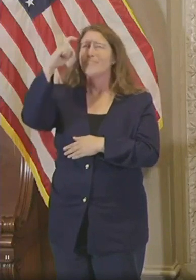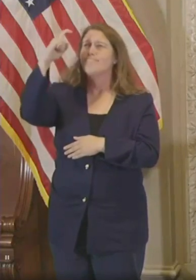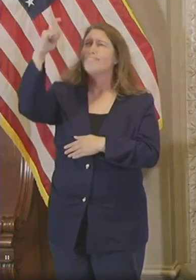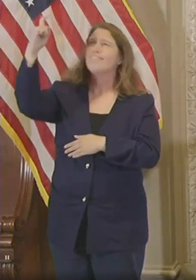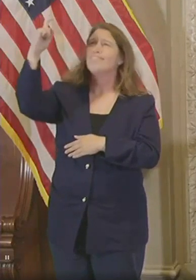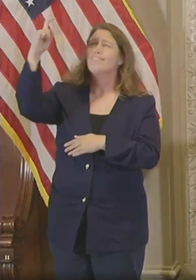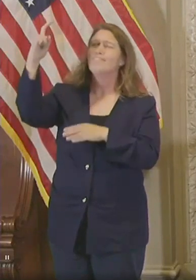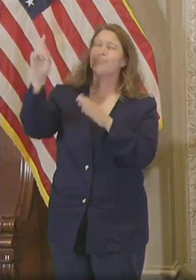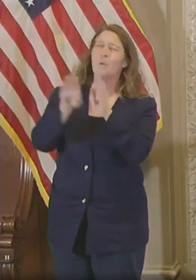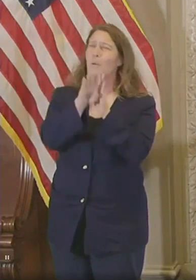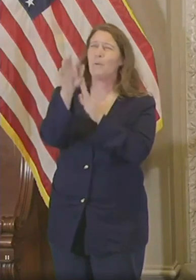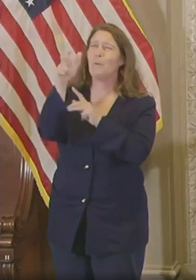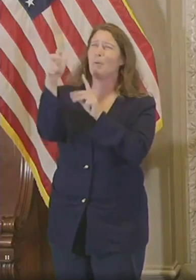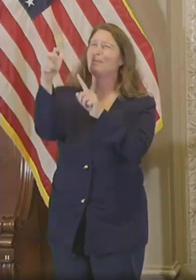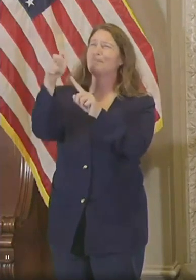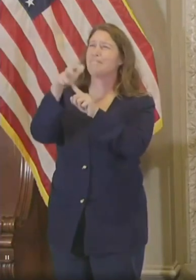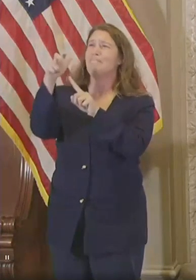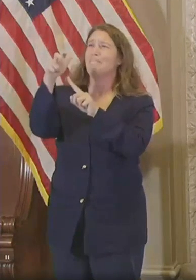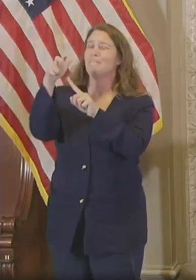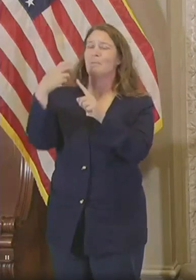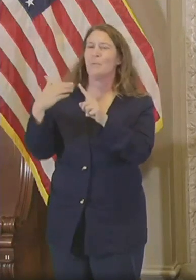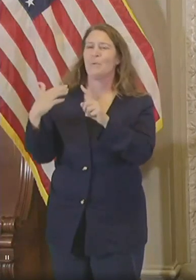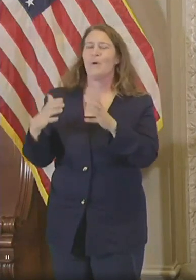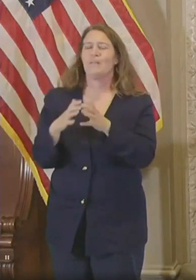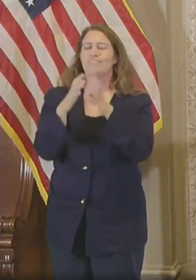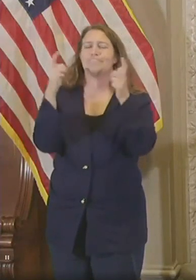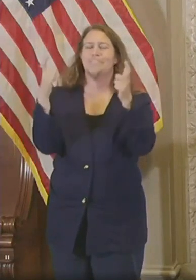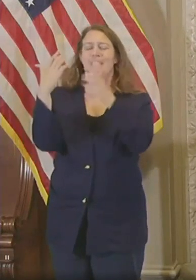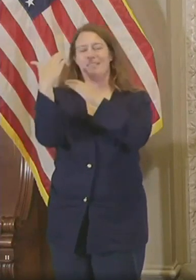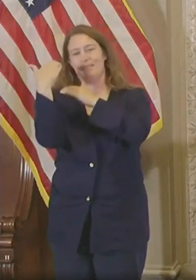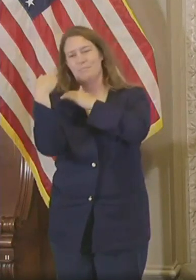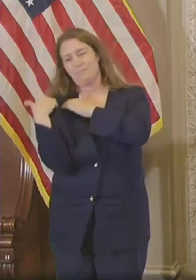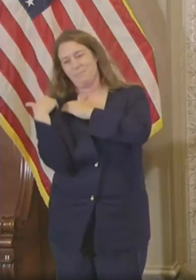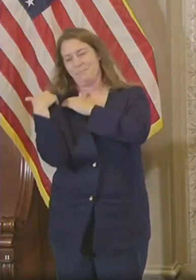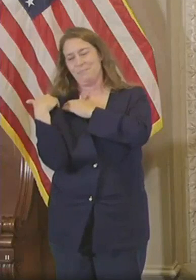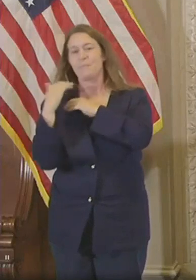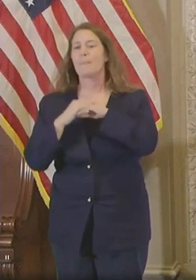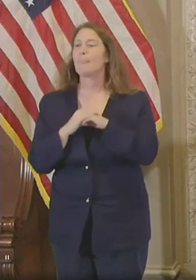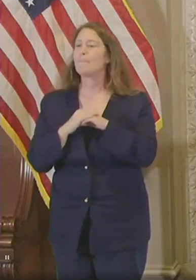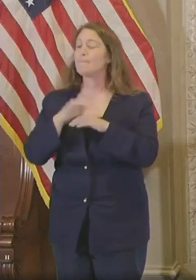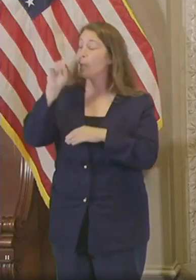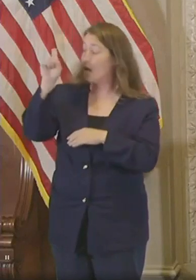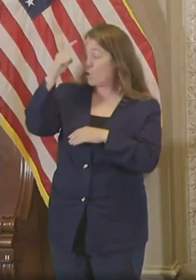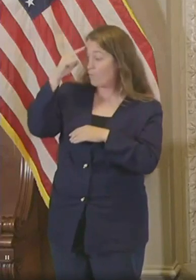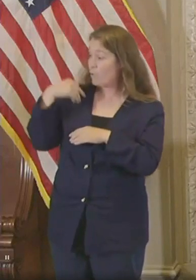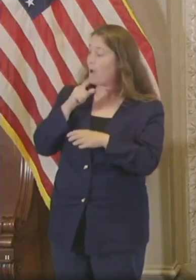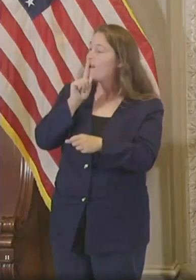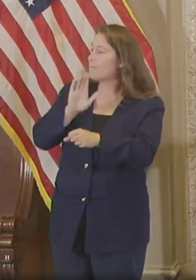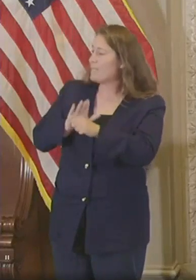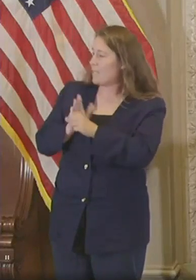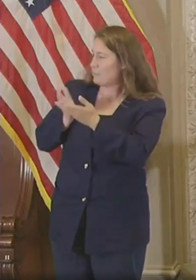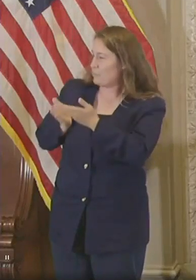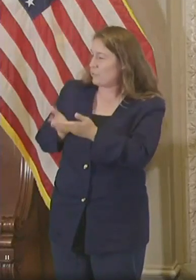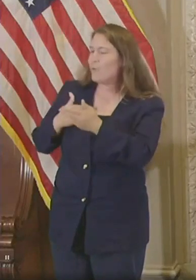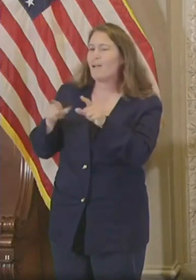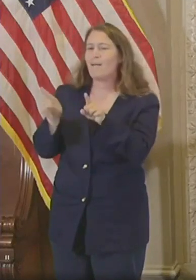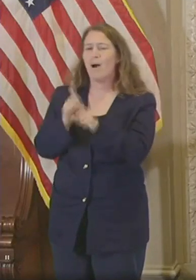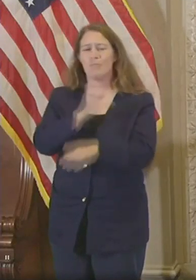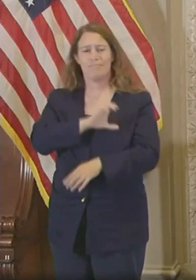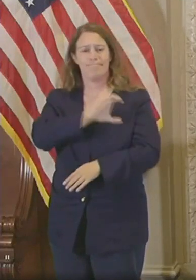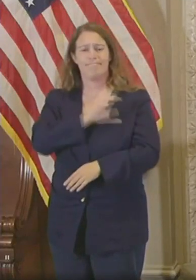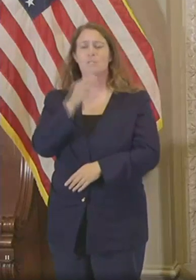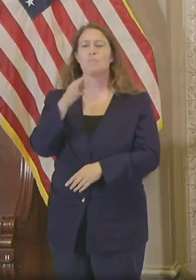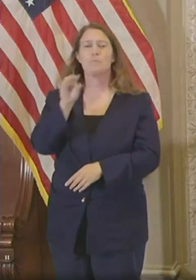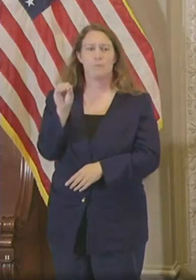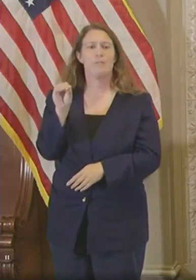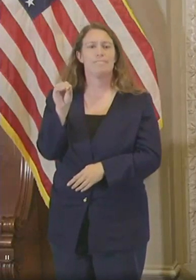it also brings great responsibility. Governor, pledge to you and to the citizens of Missouri that I